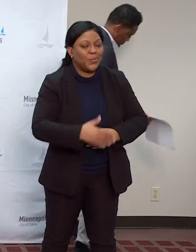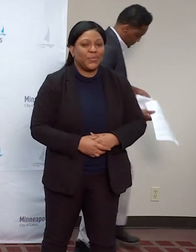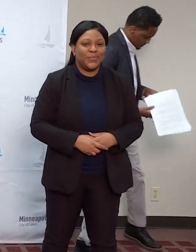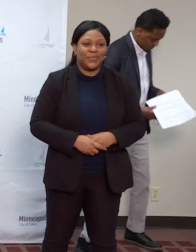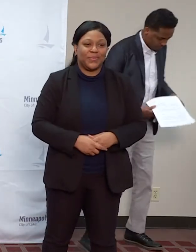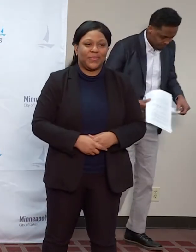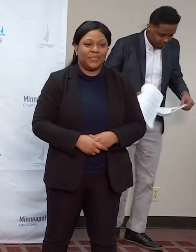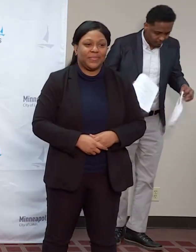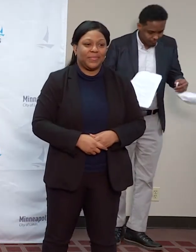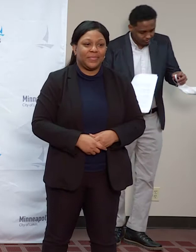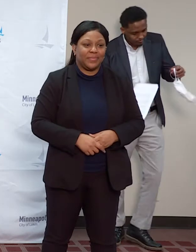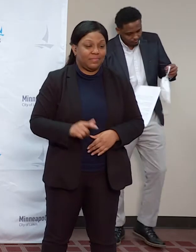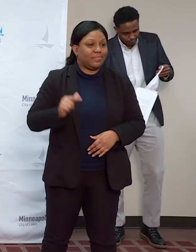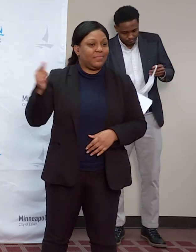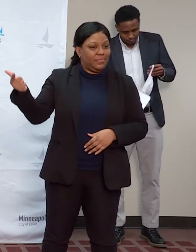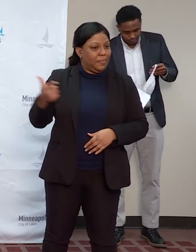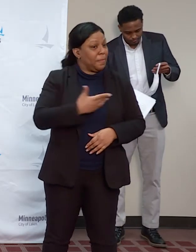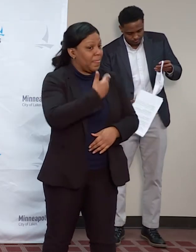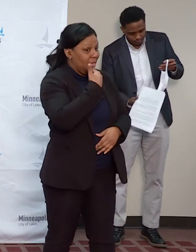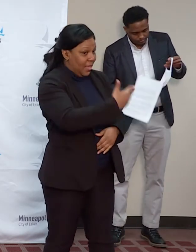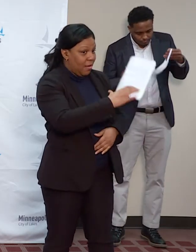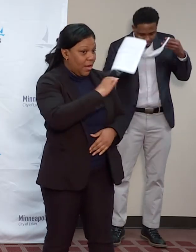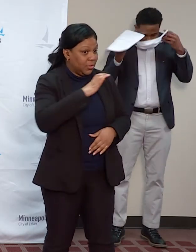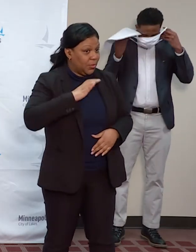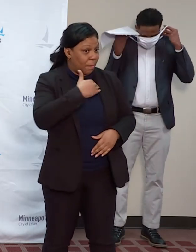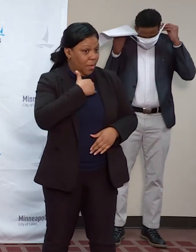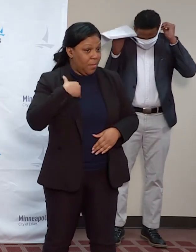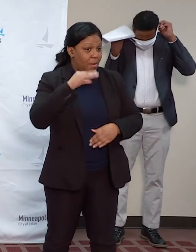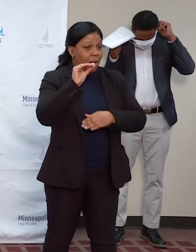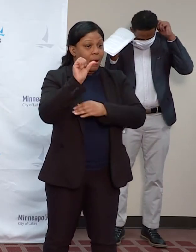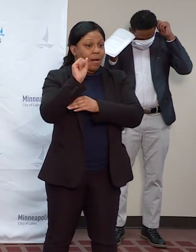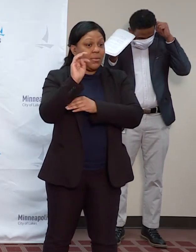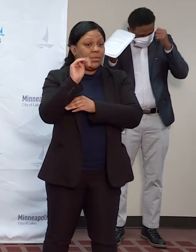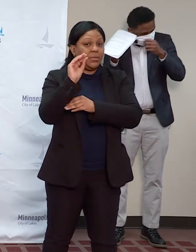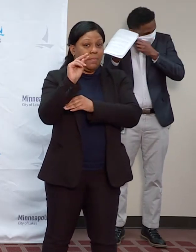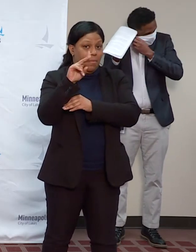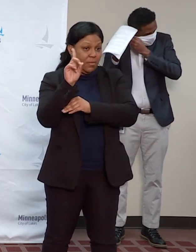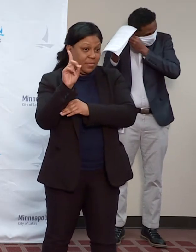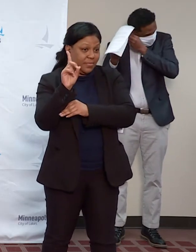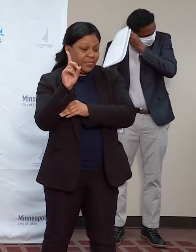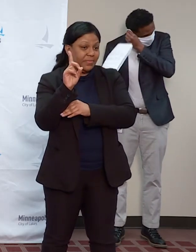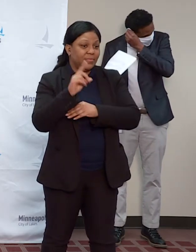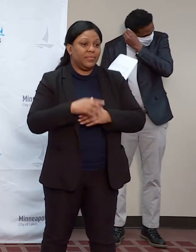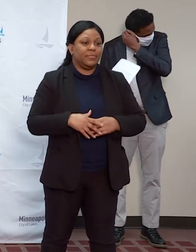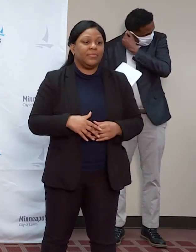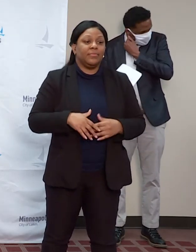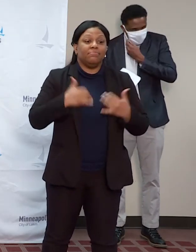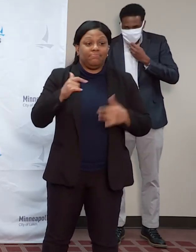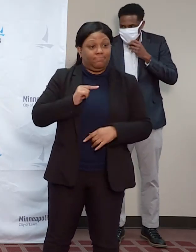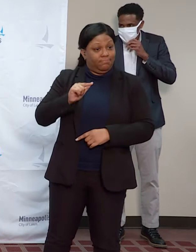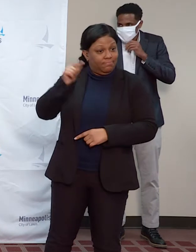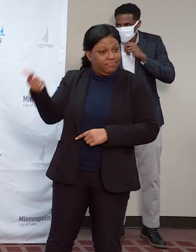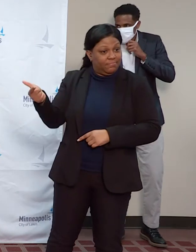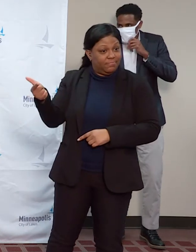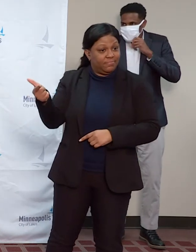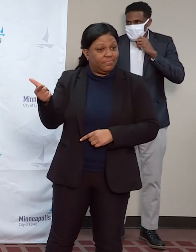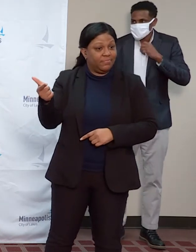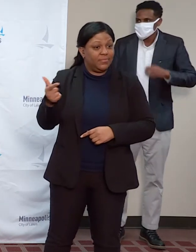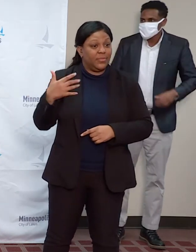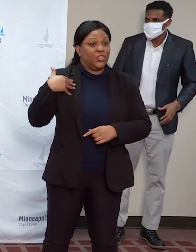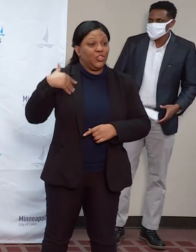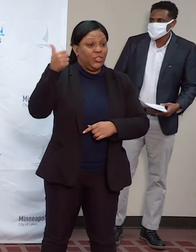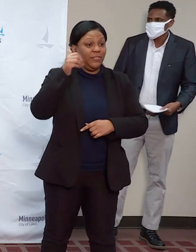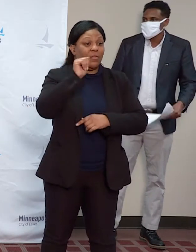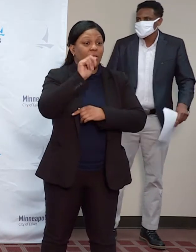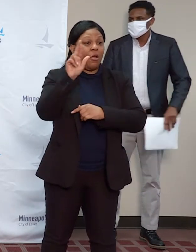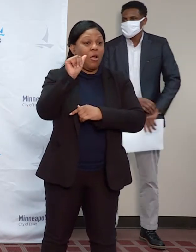Thank you, Councilmember Ossman. Next up is our Chief Arredondo, and I want to relay how hard he has been working over the last approximately eight